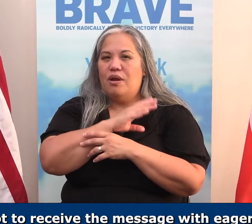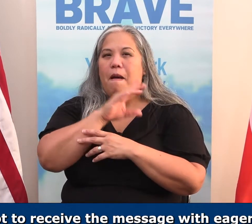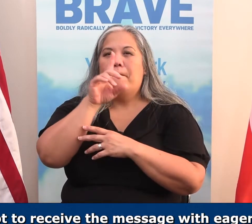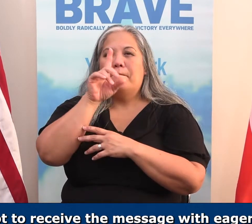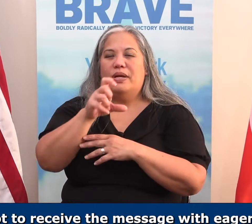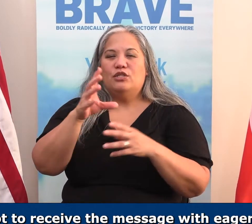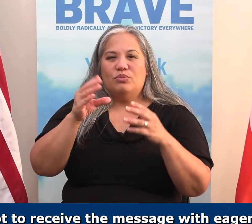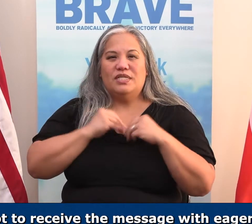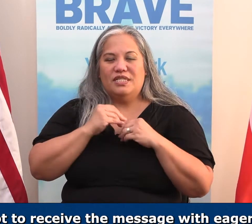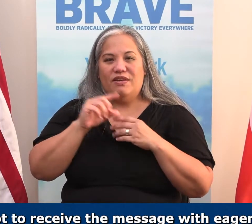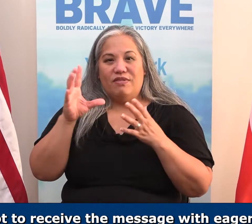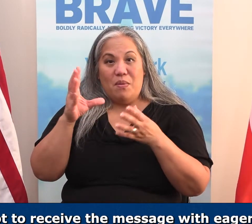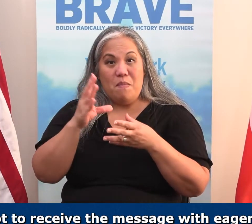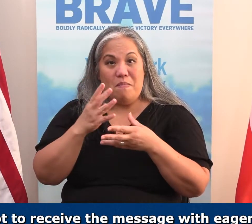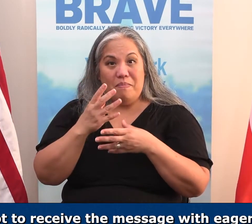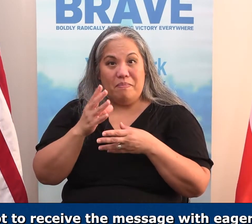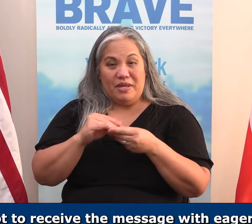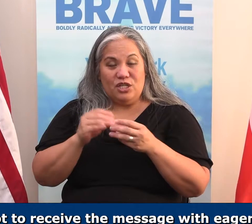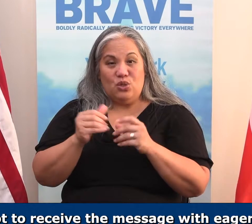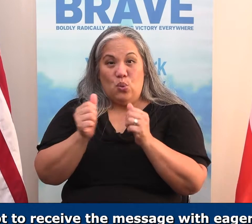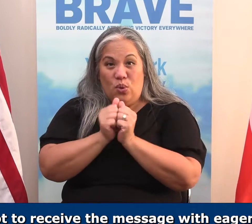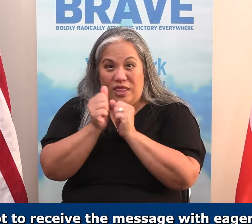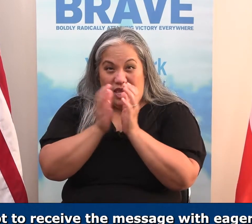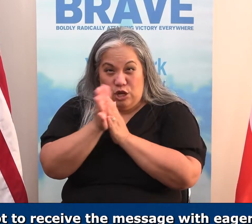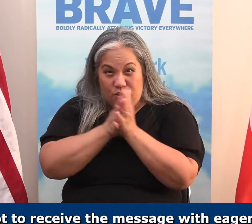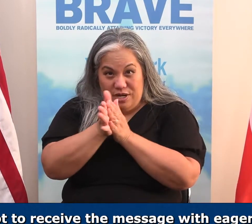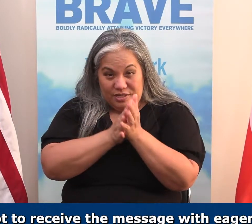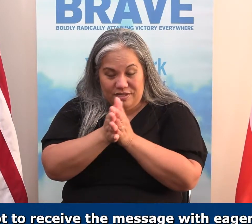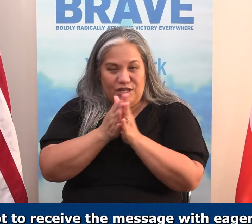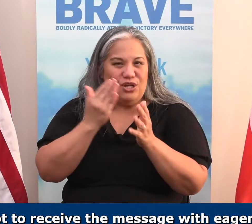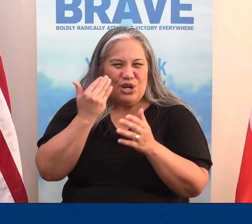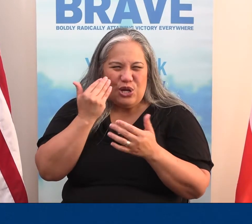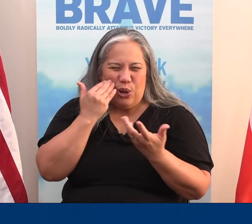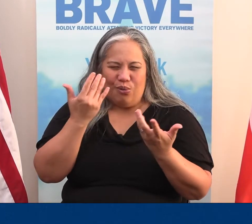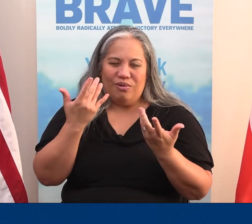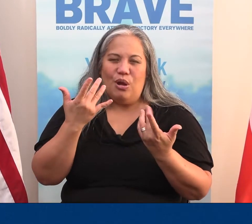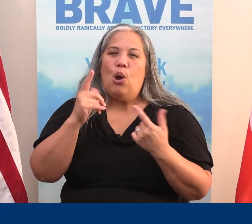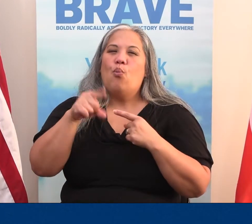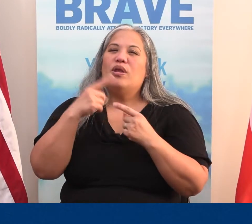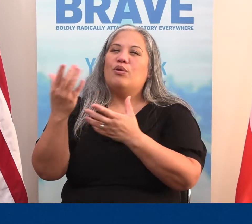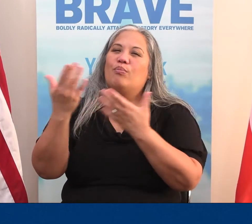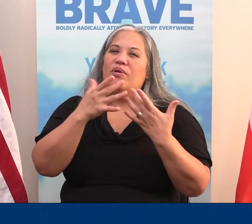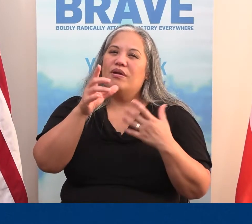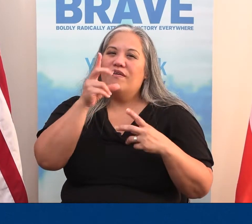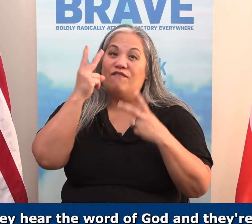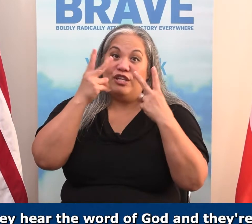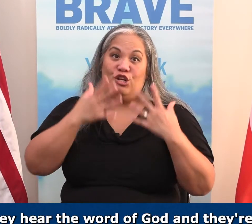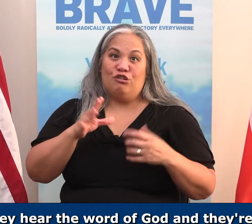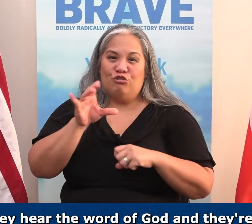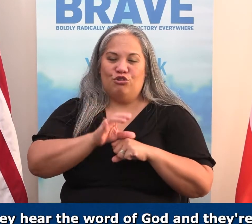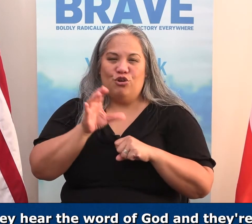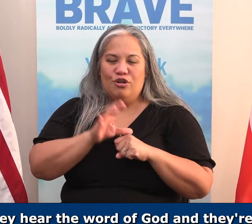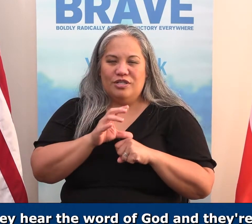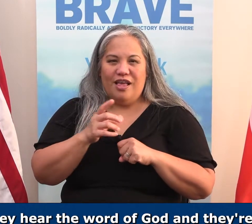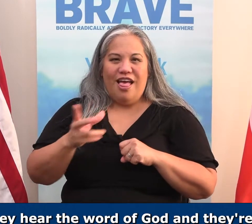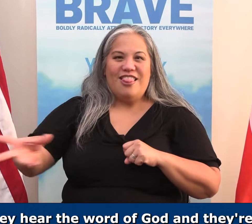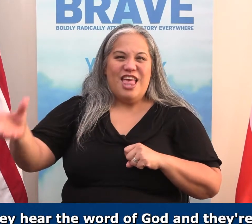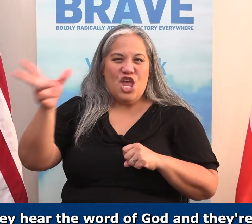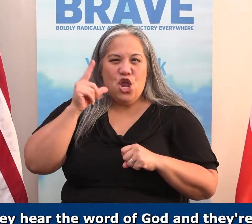to receive the message with eagerness. You know, and you know how it is. You know, when you bring a visitor to church and they hear the word of God and they're